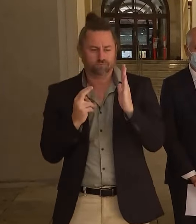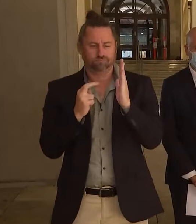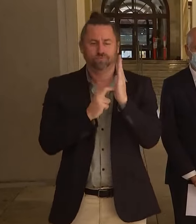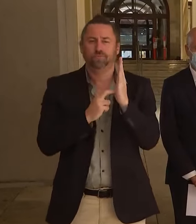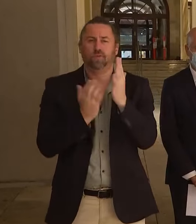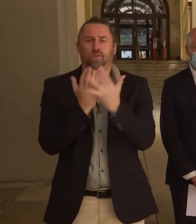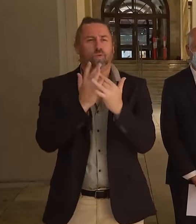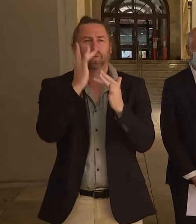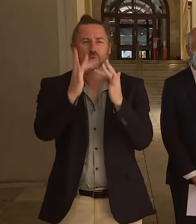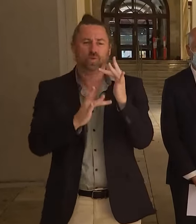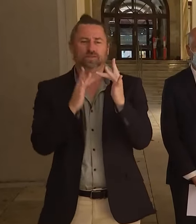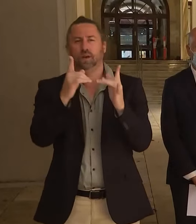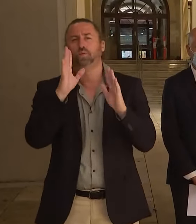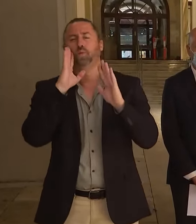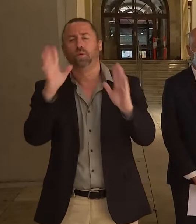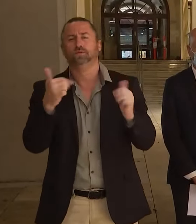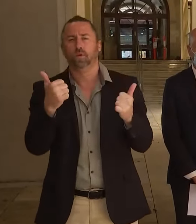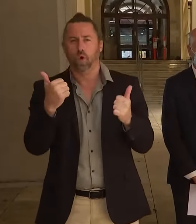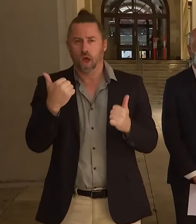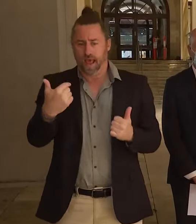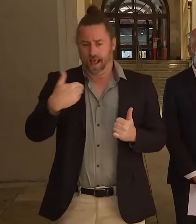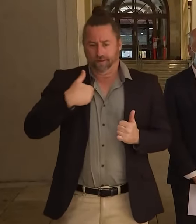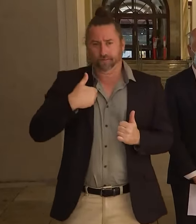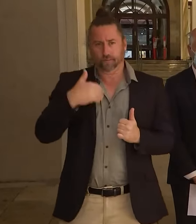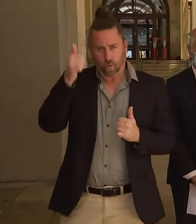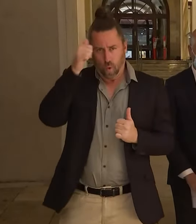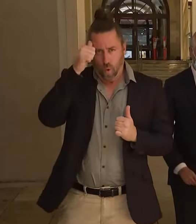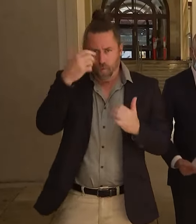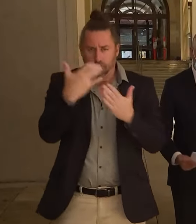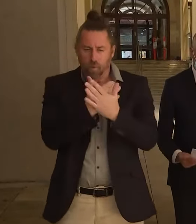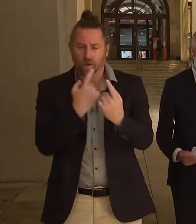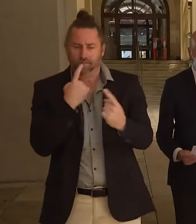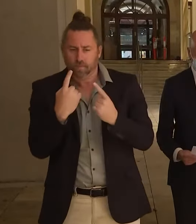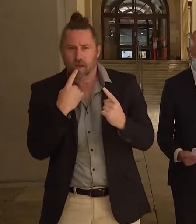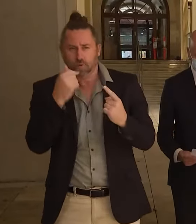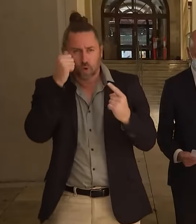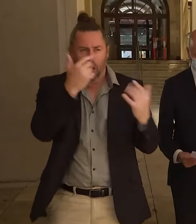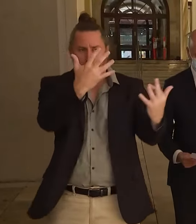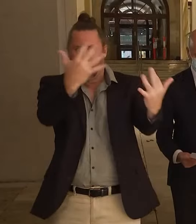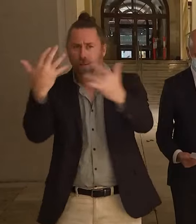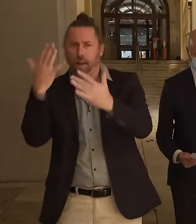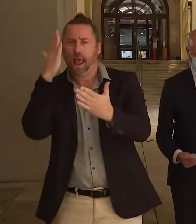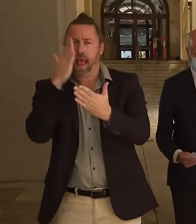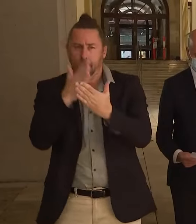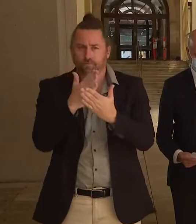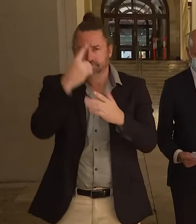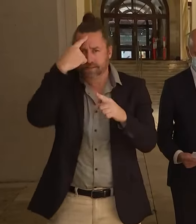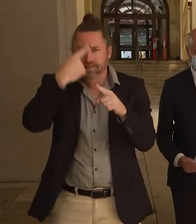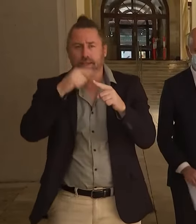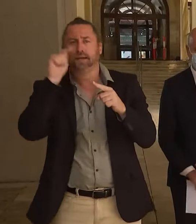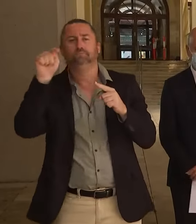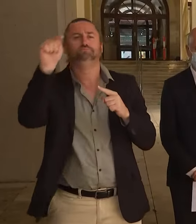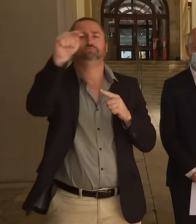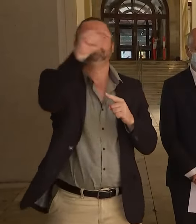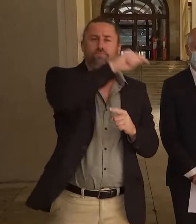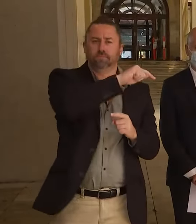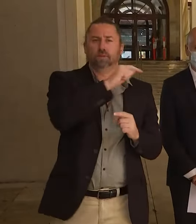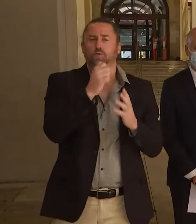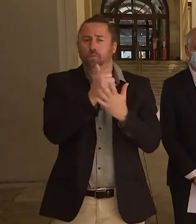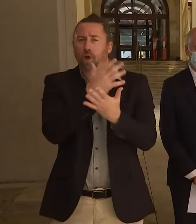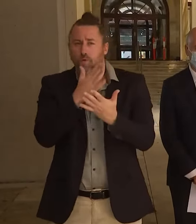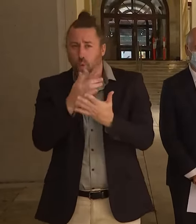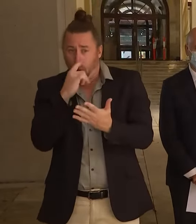That assists us to understand the level of infection in the community and also to support them